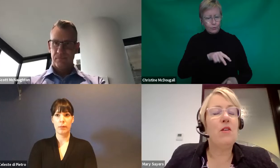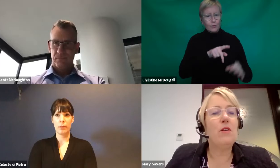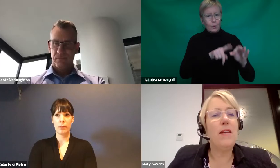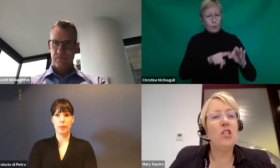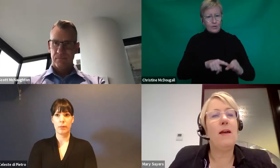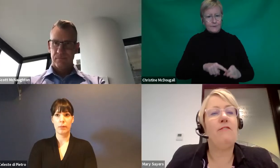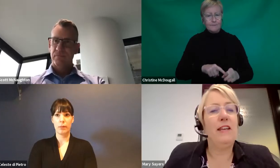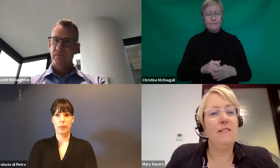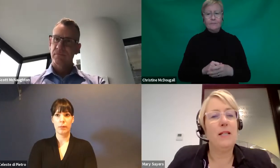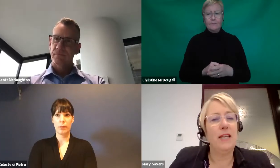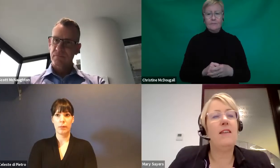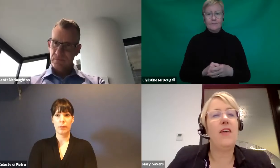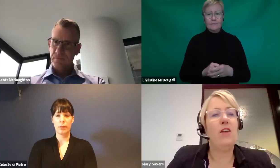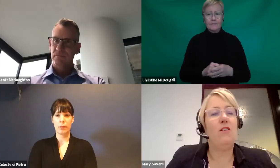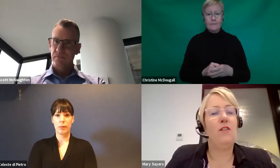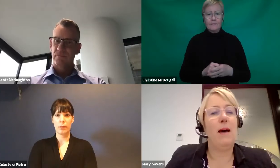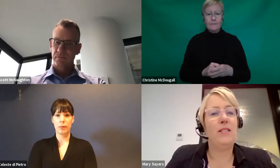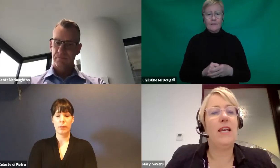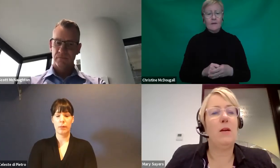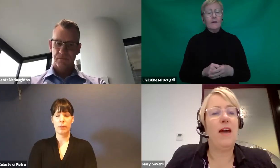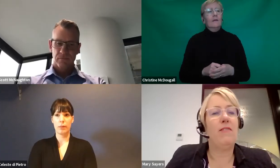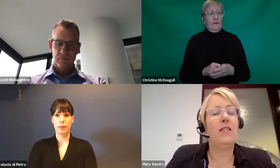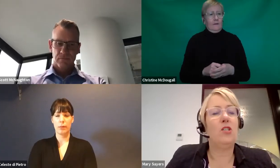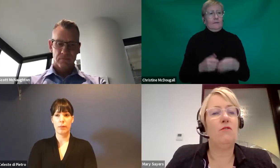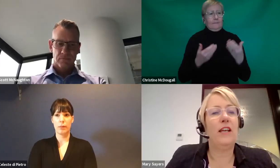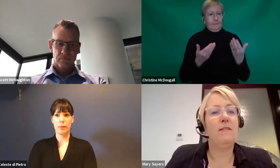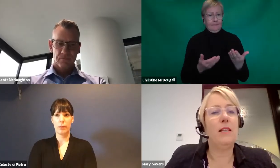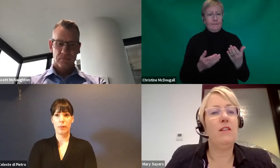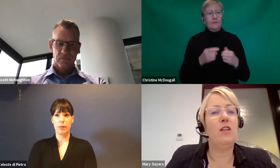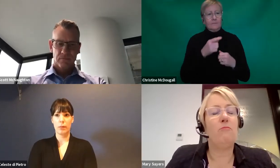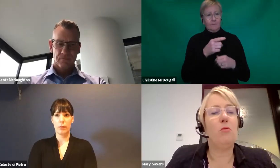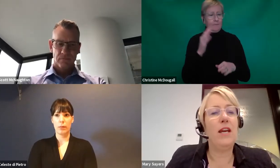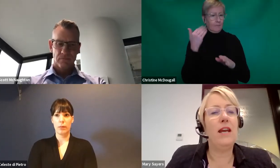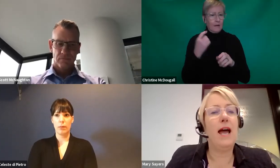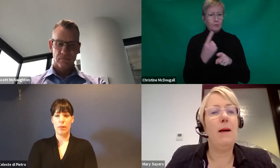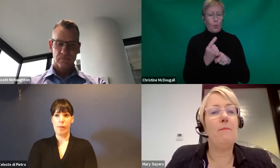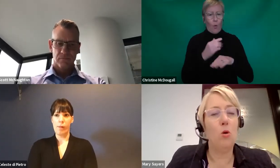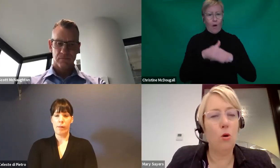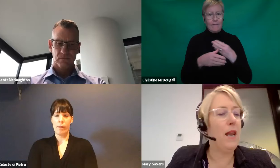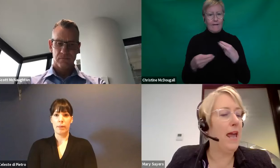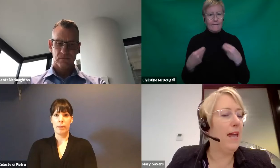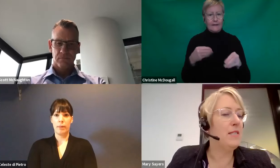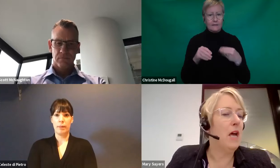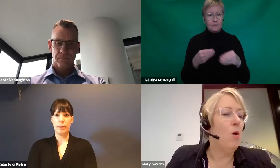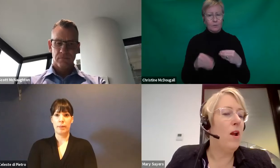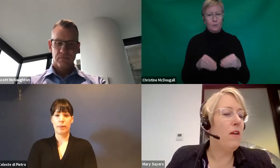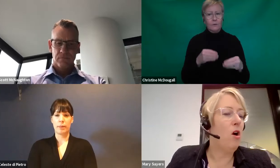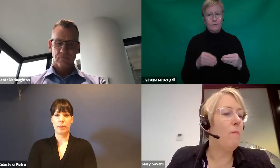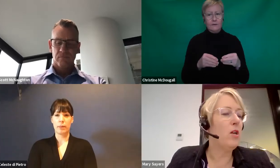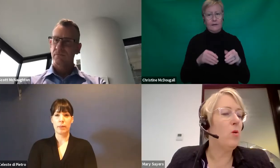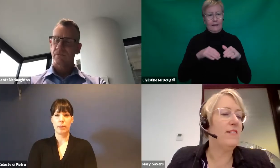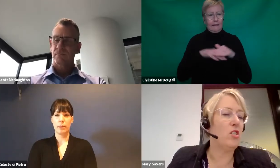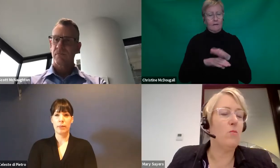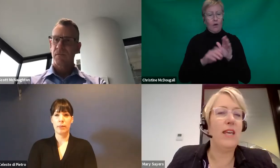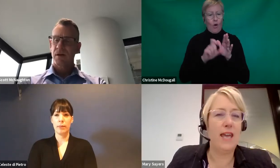Scott, you mentioned about flexibility and thank you for updating about the additional flexibility that you've put in core plans. One of the